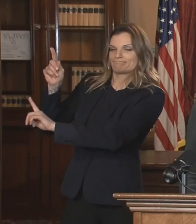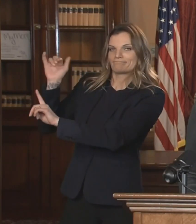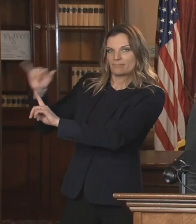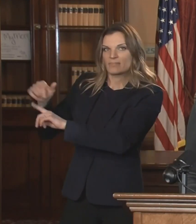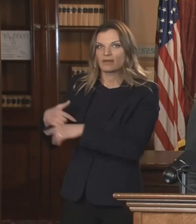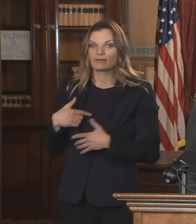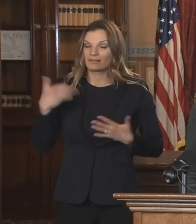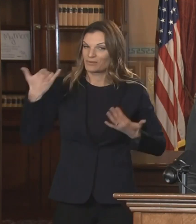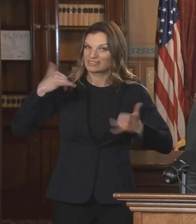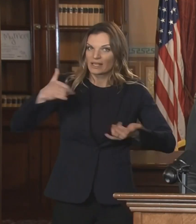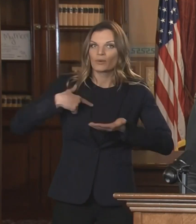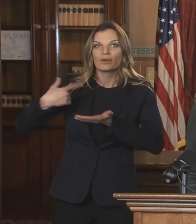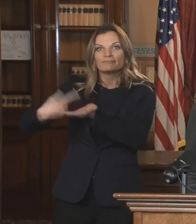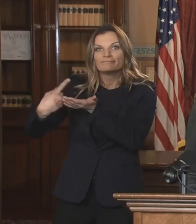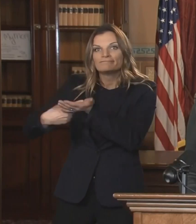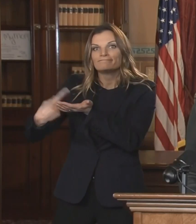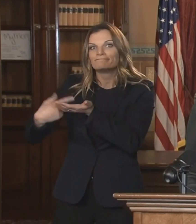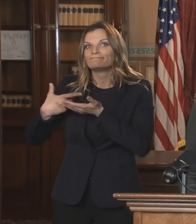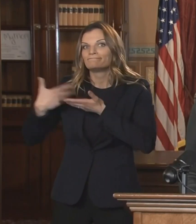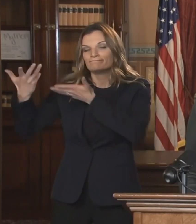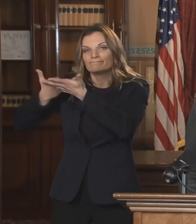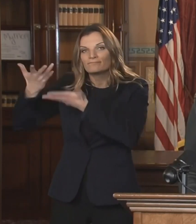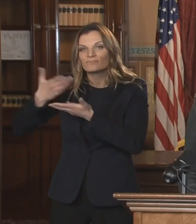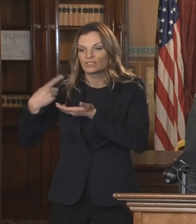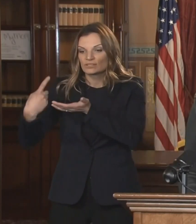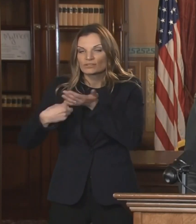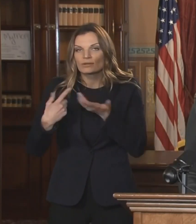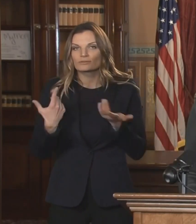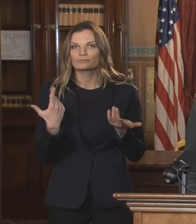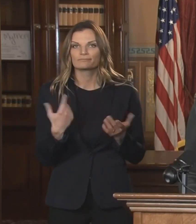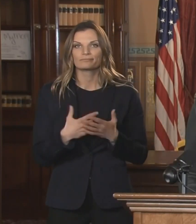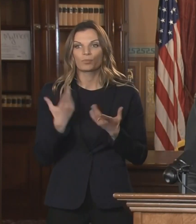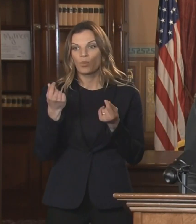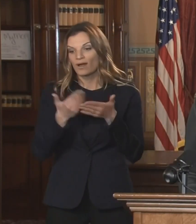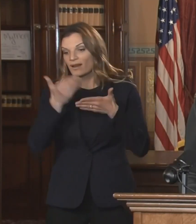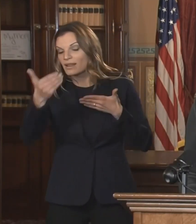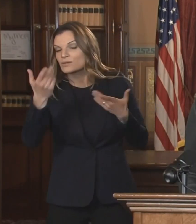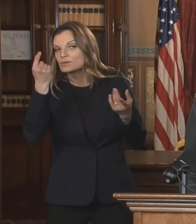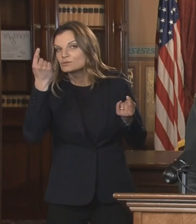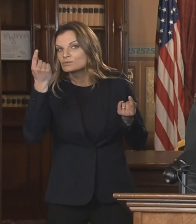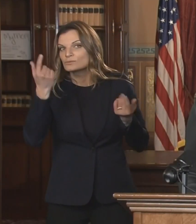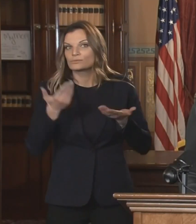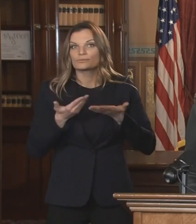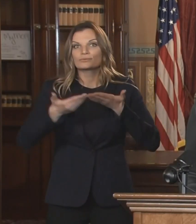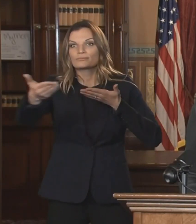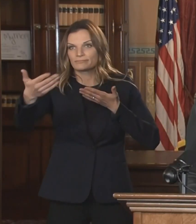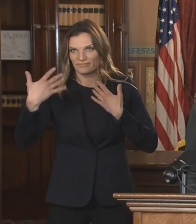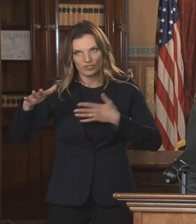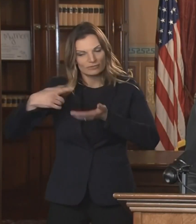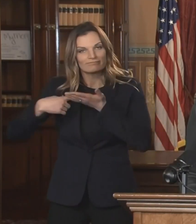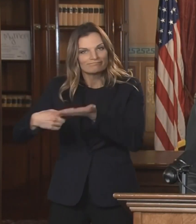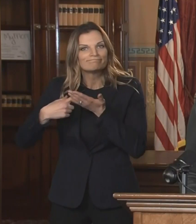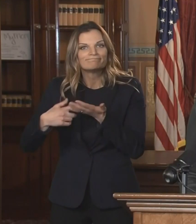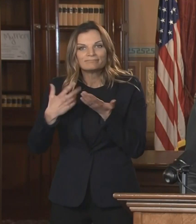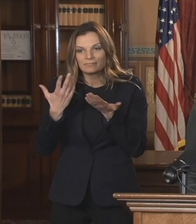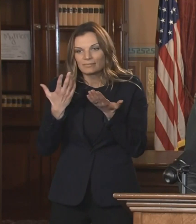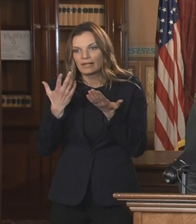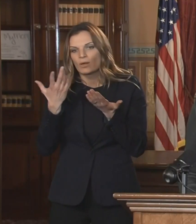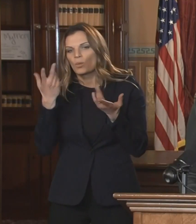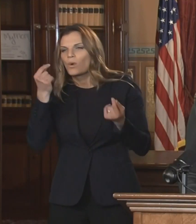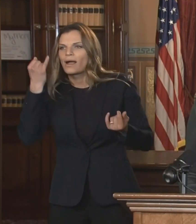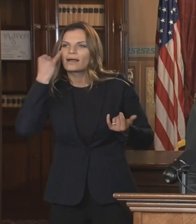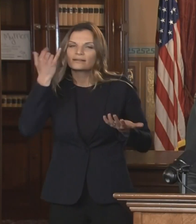updates and, um, discussion about what, what next steps might look like. But it is too early to,